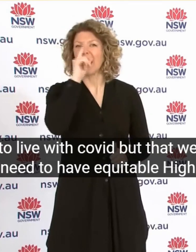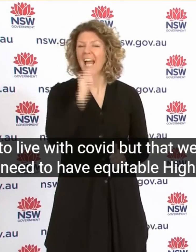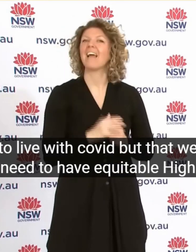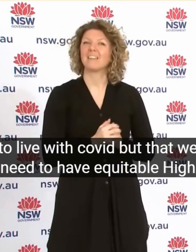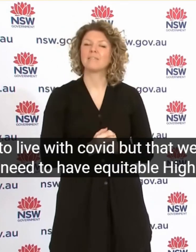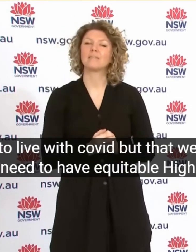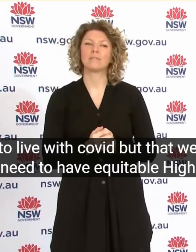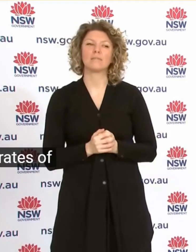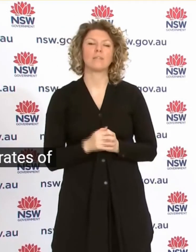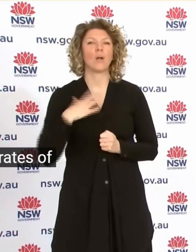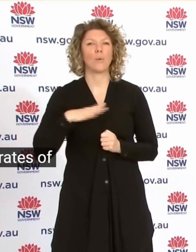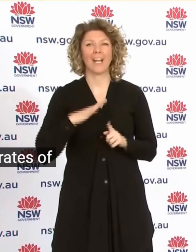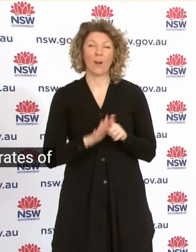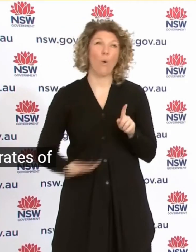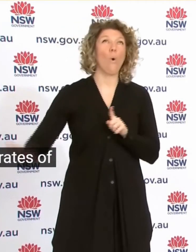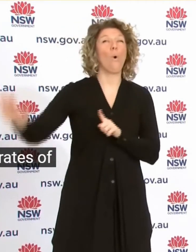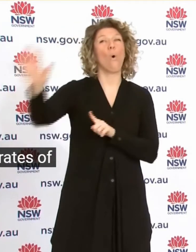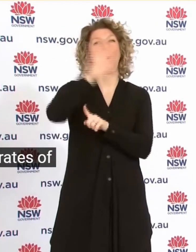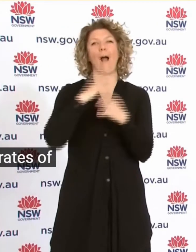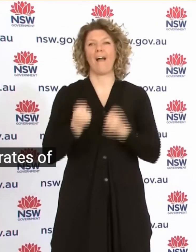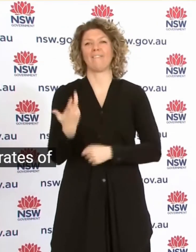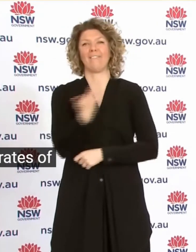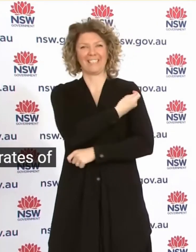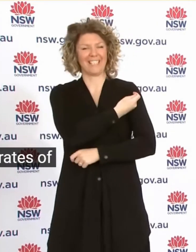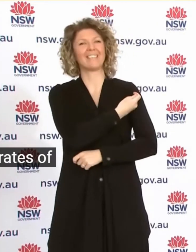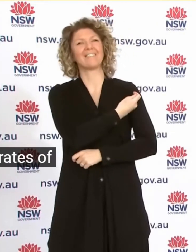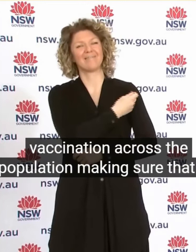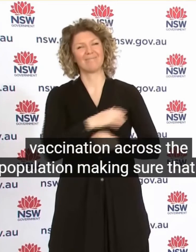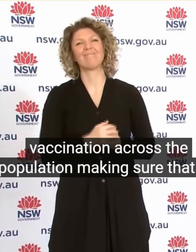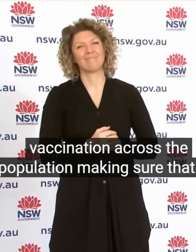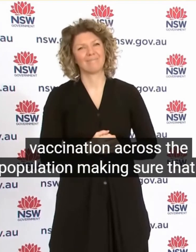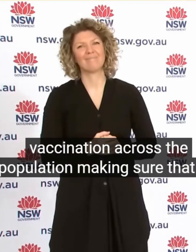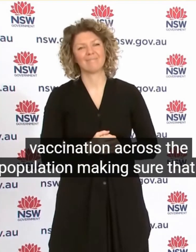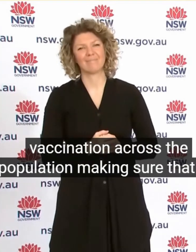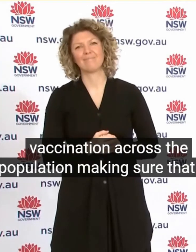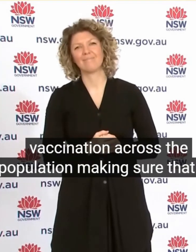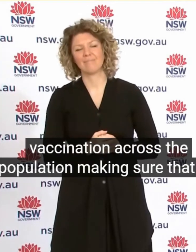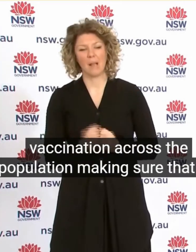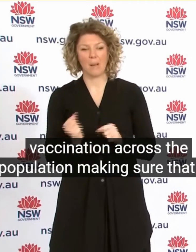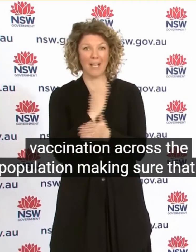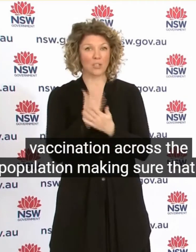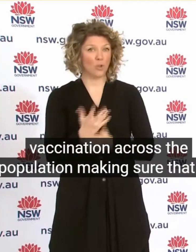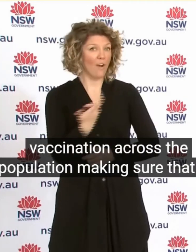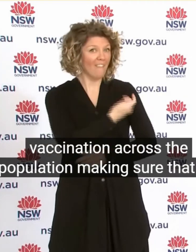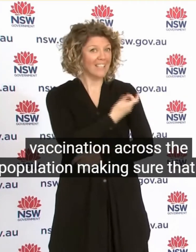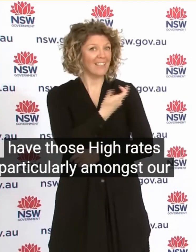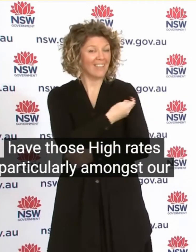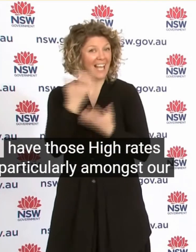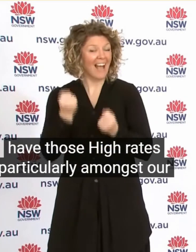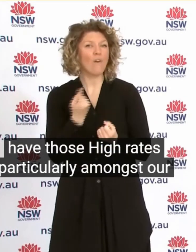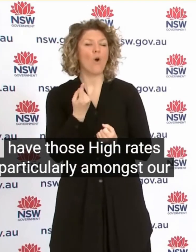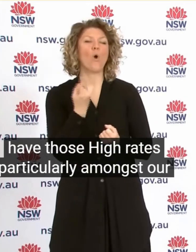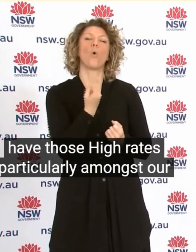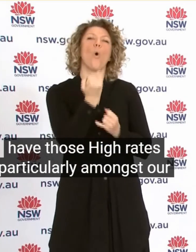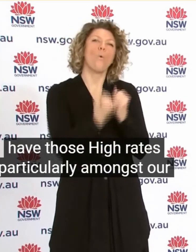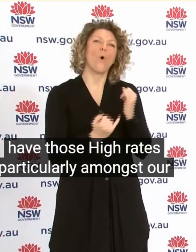ates Of Vaccination Across The Population Making Sure That We Have Those High Rates Particularly Amongst Our